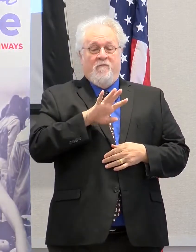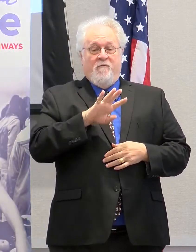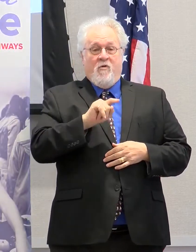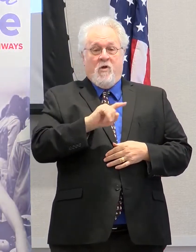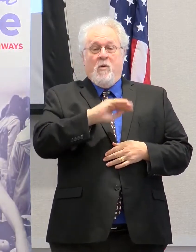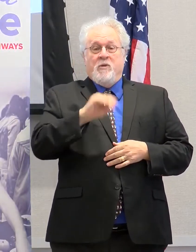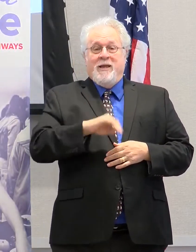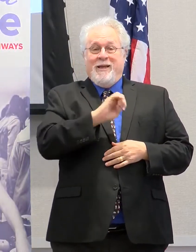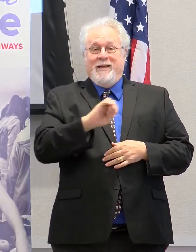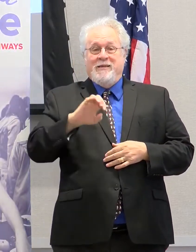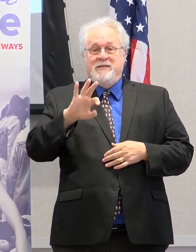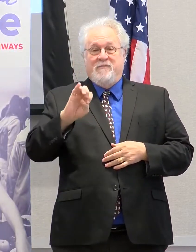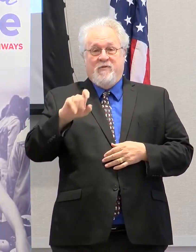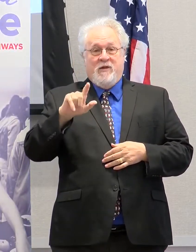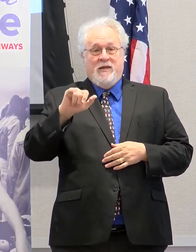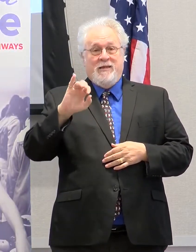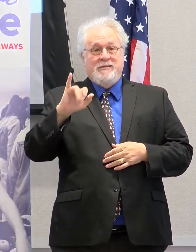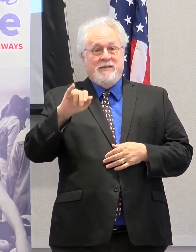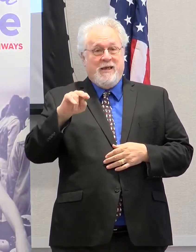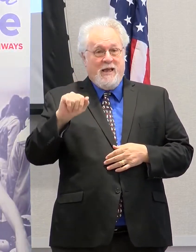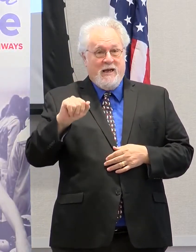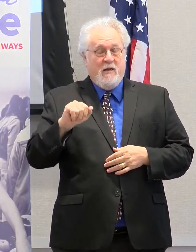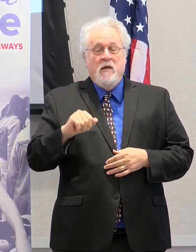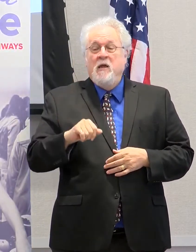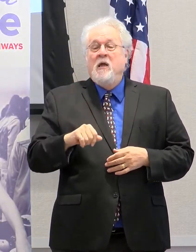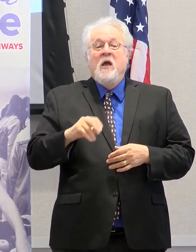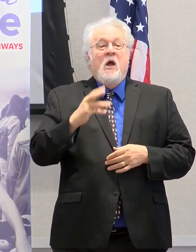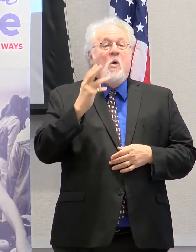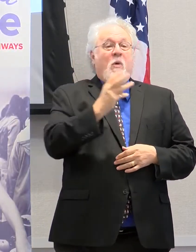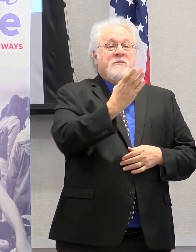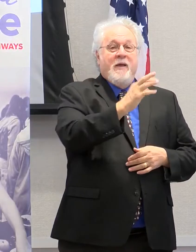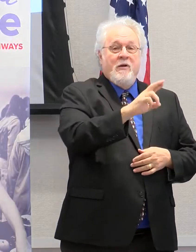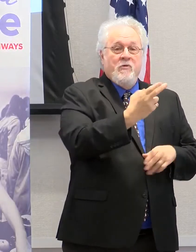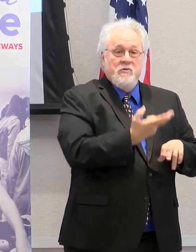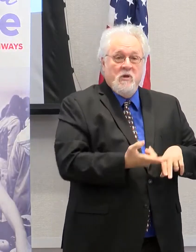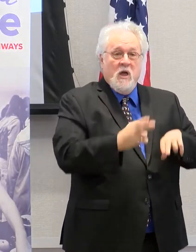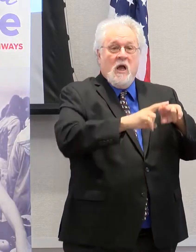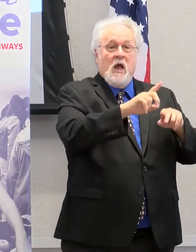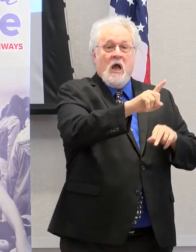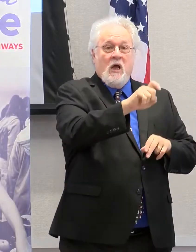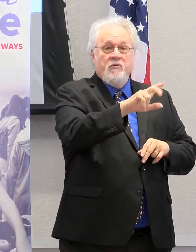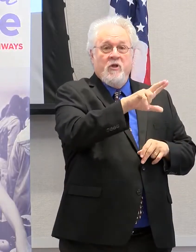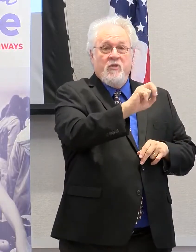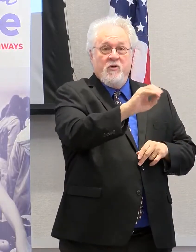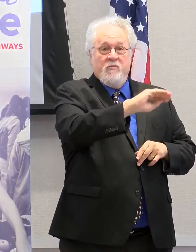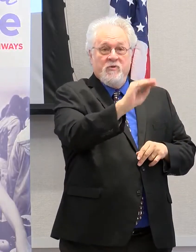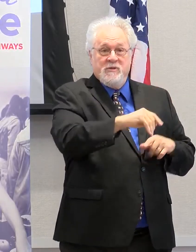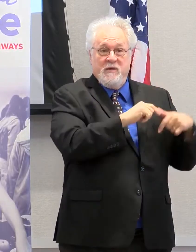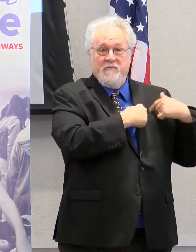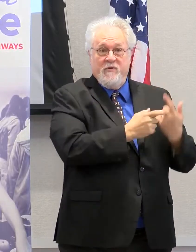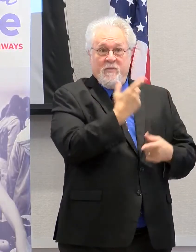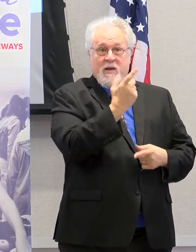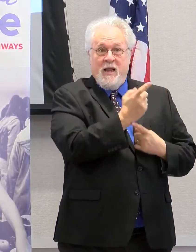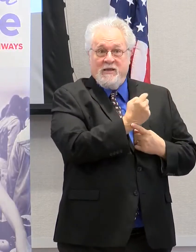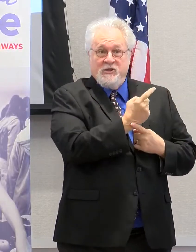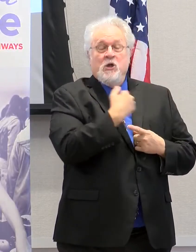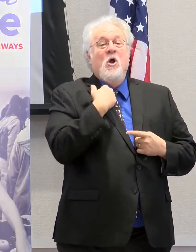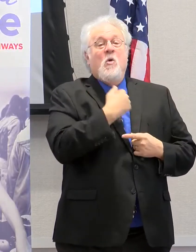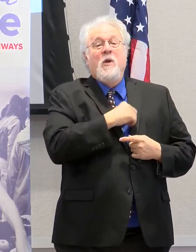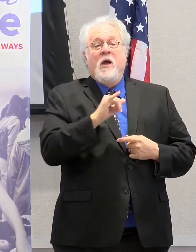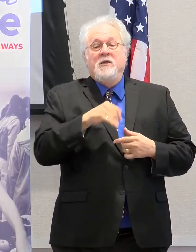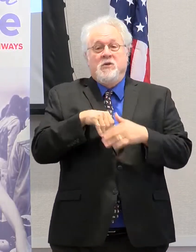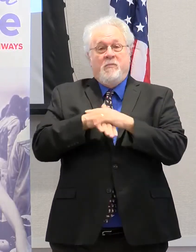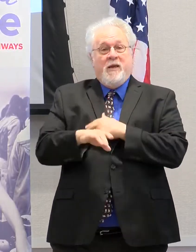East Feliciana. Admitted students from West Baton Rouge Parish have risen 130% since last year, and we've also